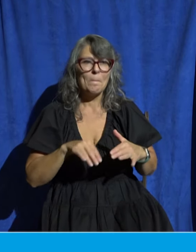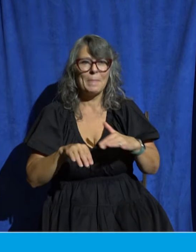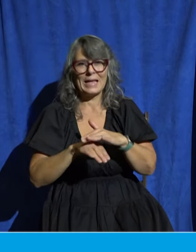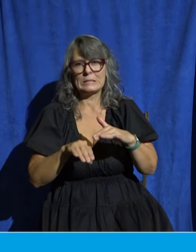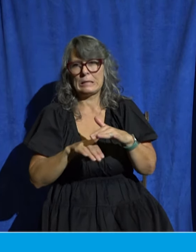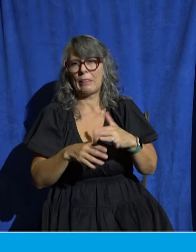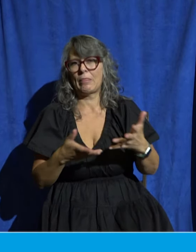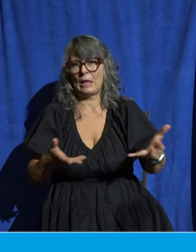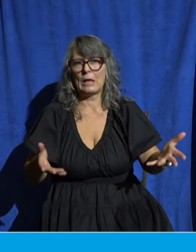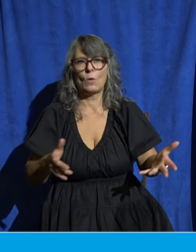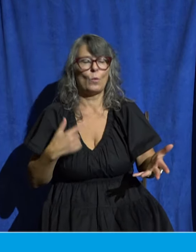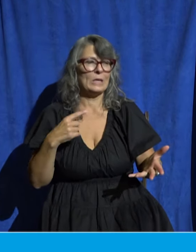503 503